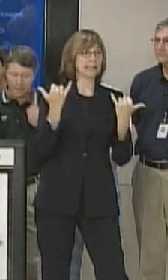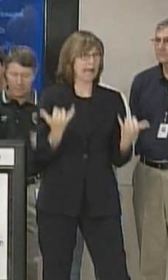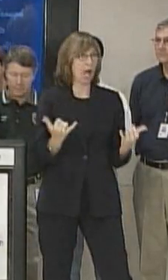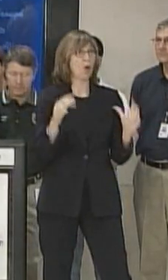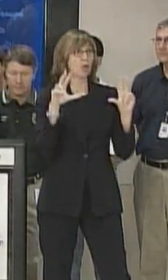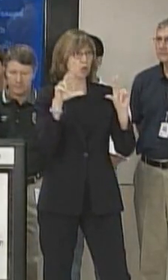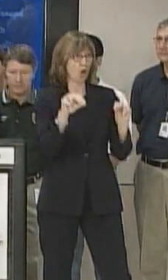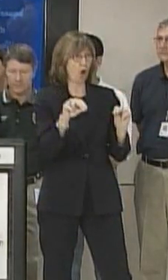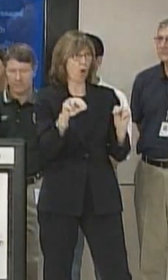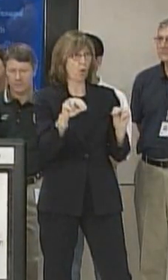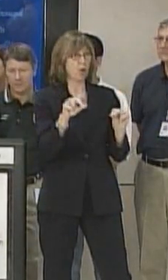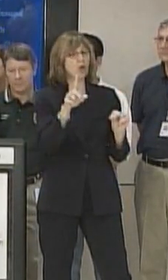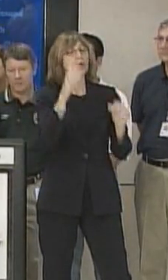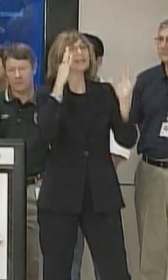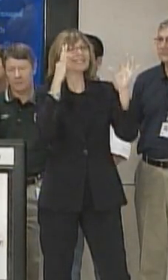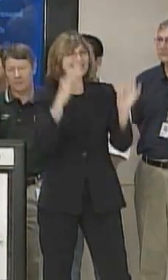Now is the time to evacuate. you very much. much. Thank you.